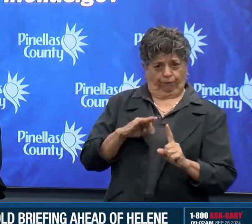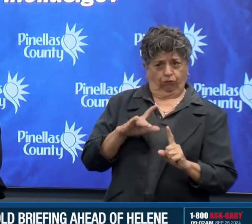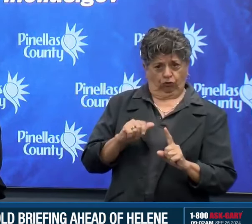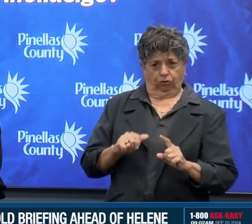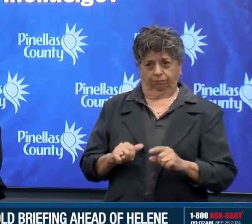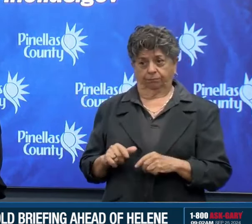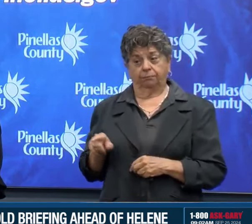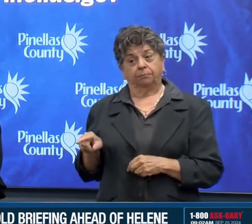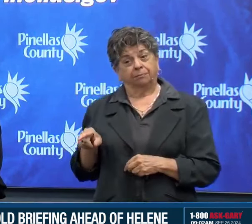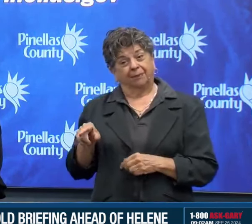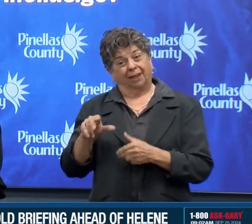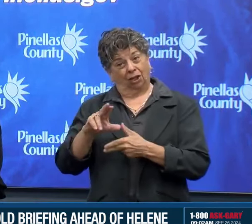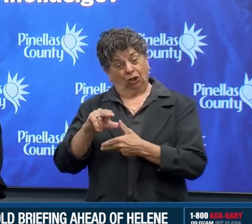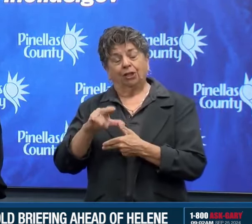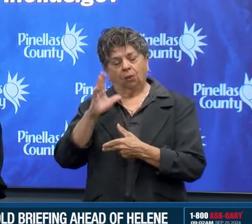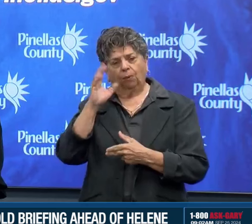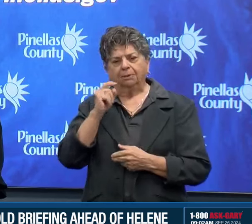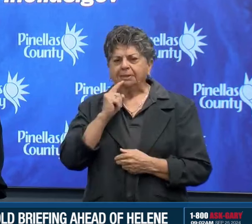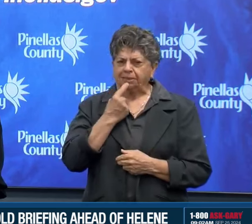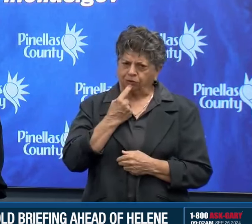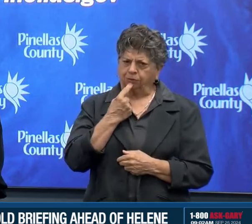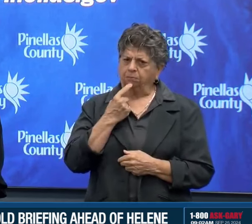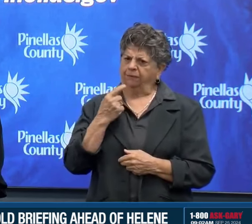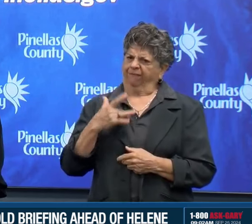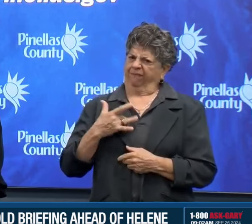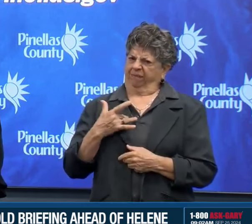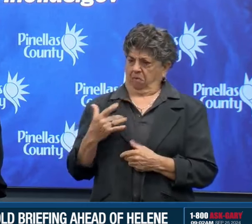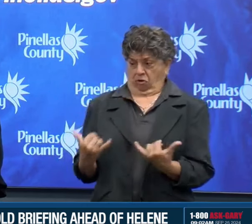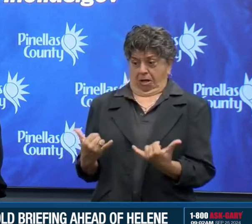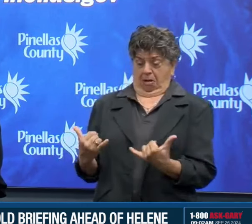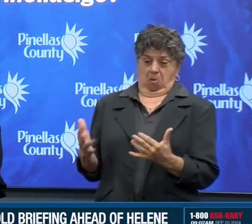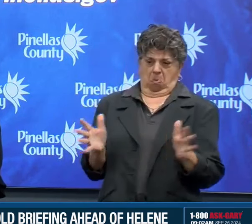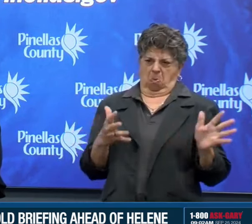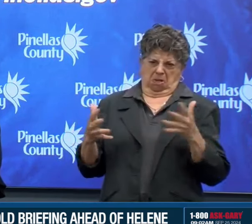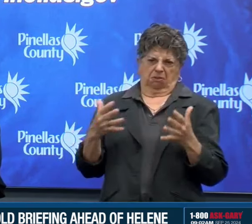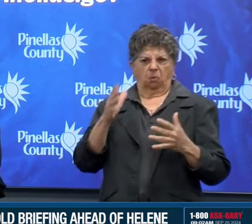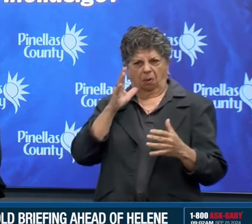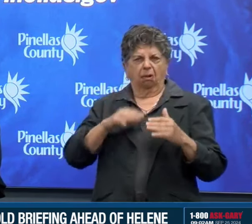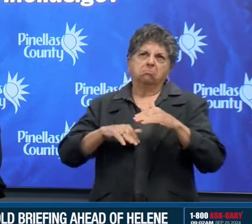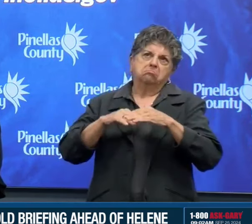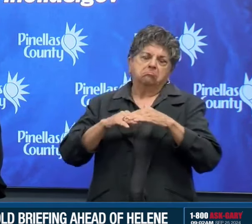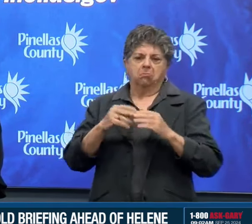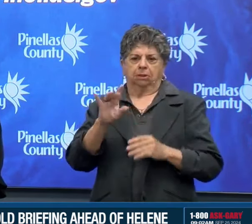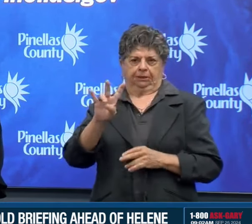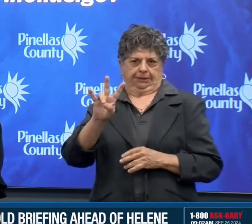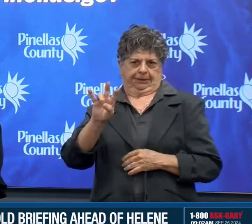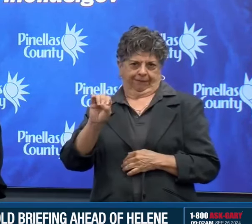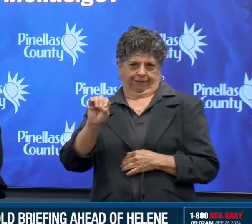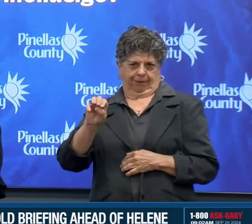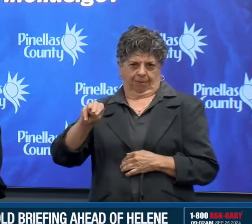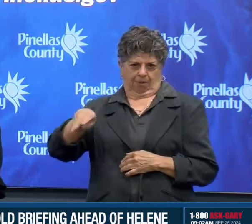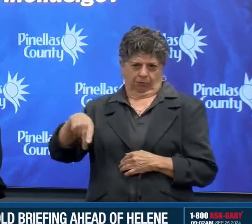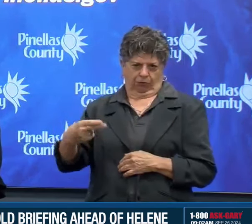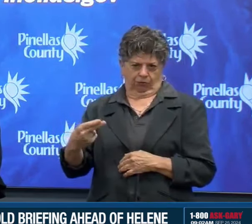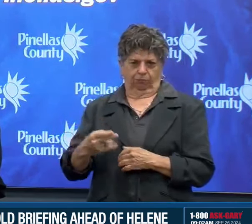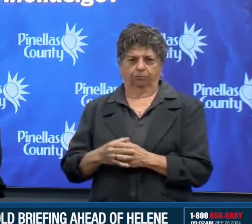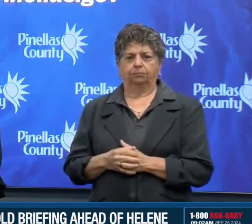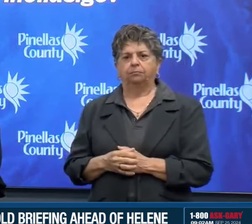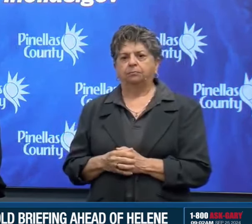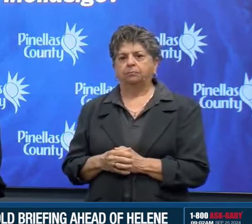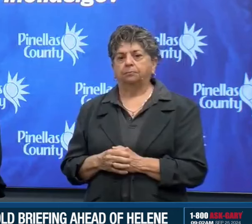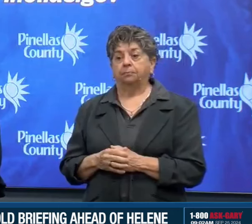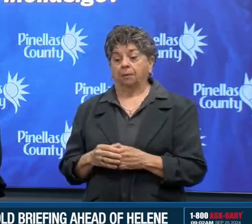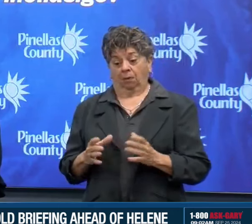sustained winds of 70 miles per hour. Right now the winds extend out 170 miles east of the center.